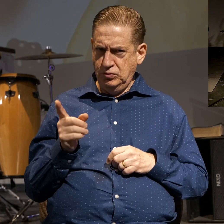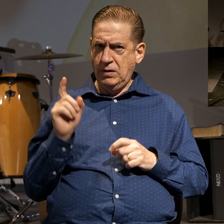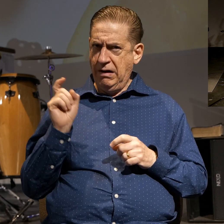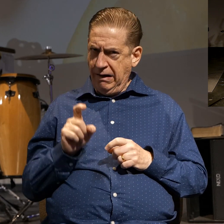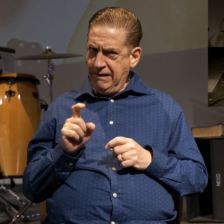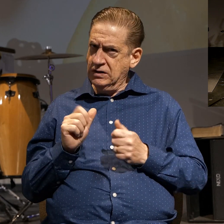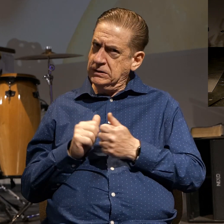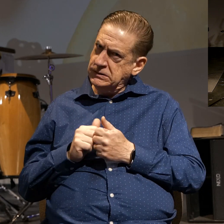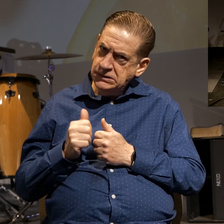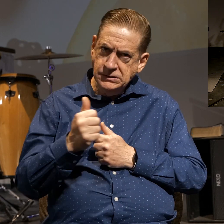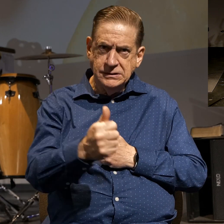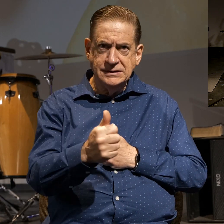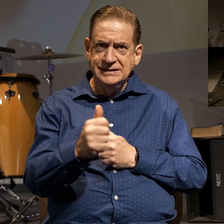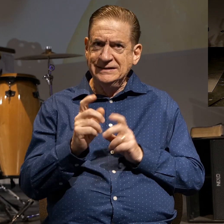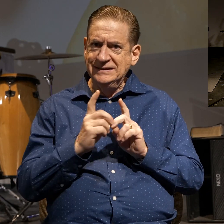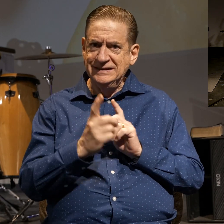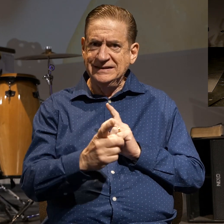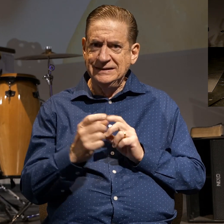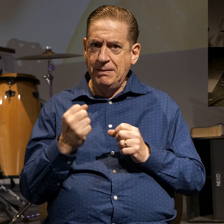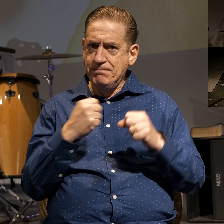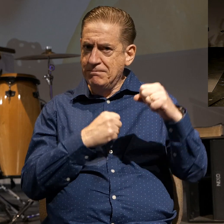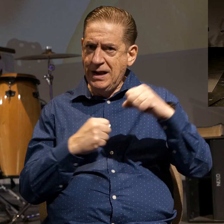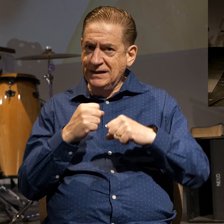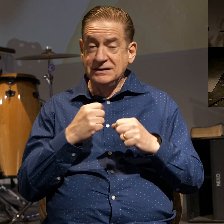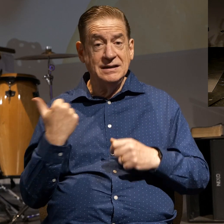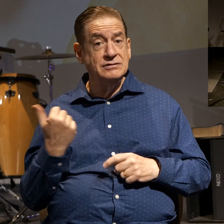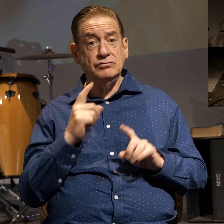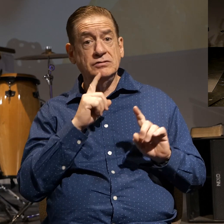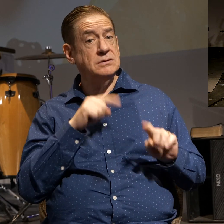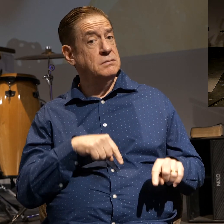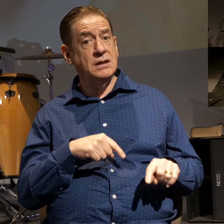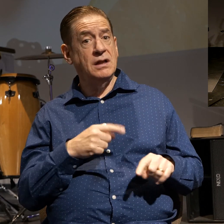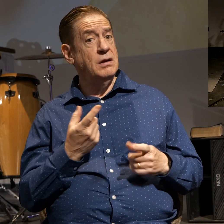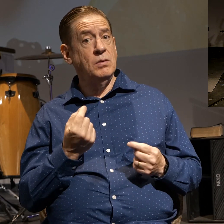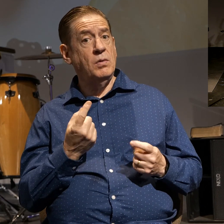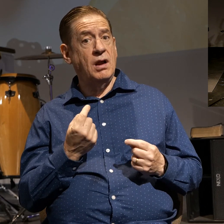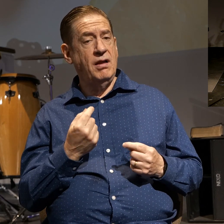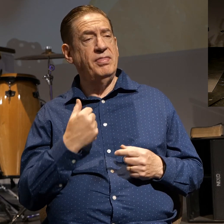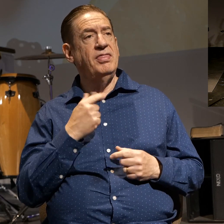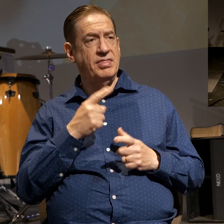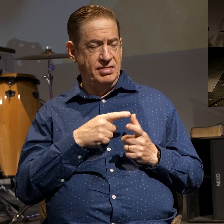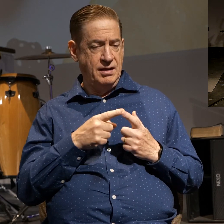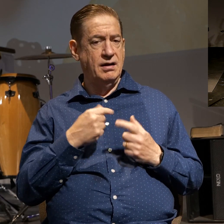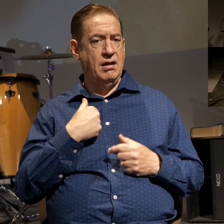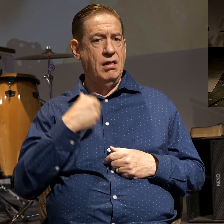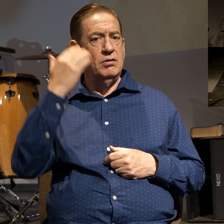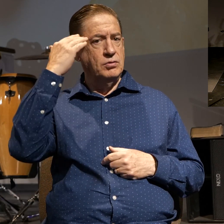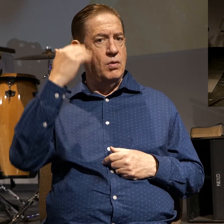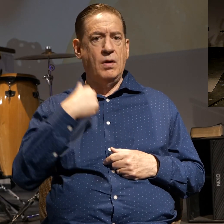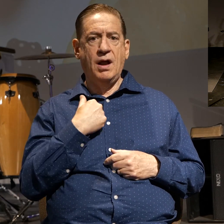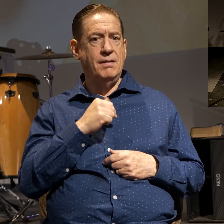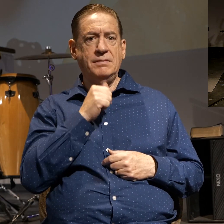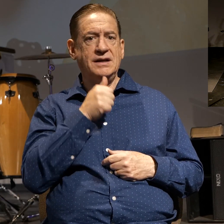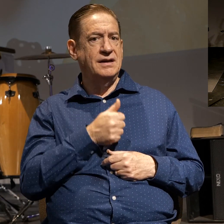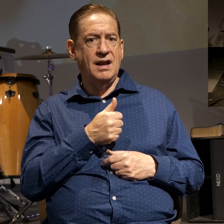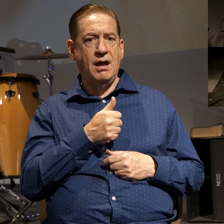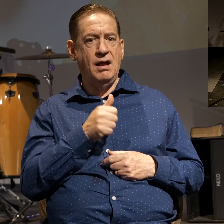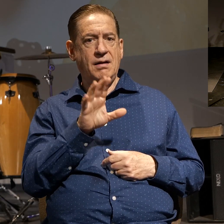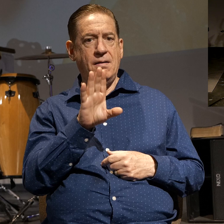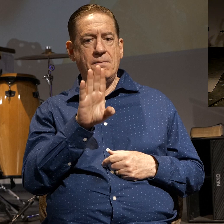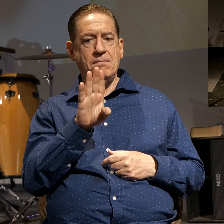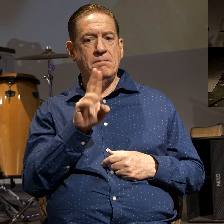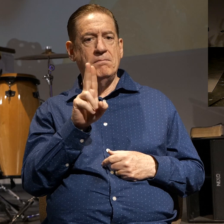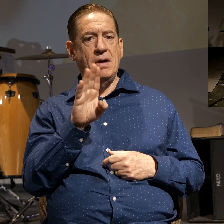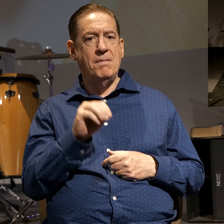distance in the boxing match. You guys remember his reply? He replies, Then I'll know I'm not a bum.